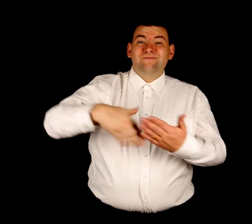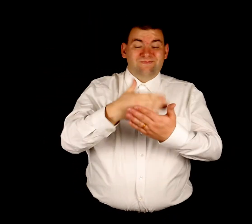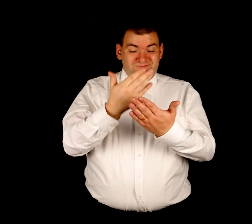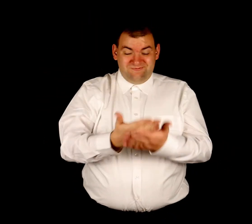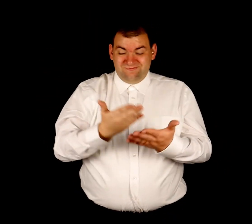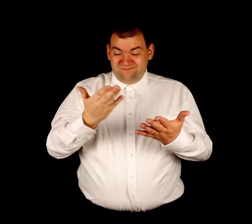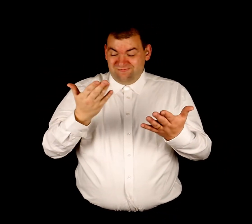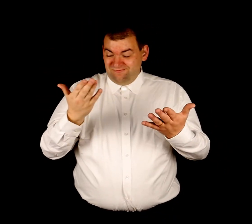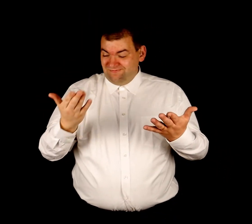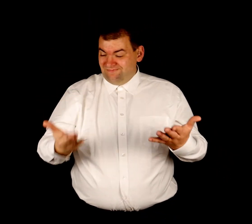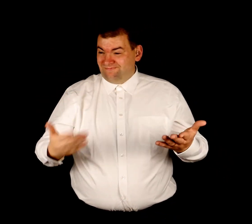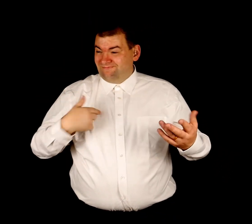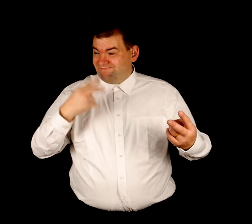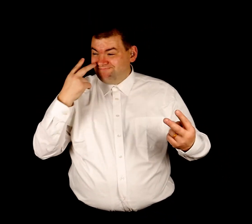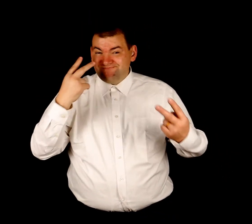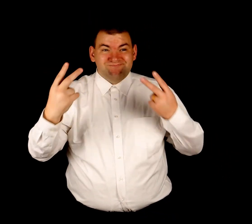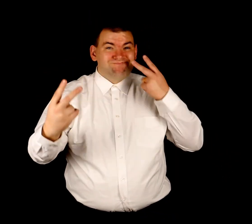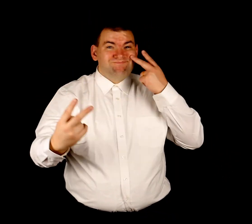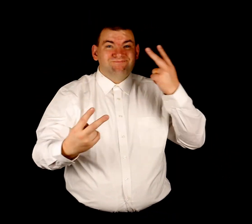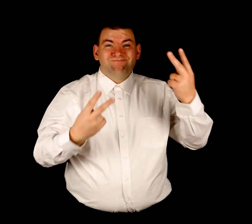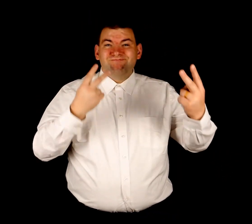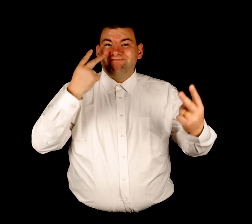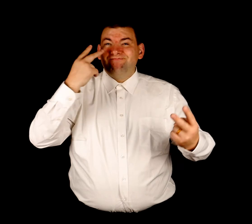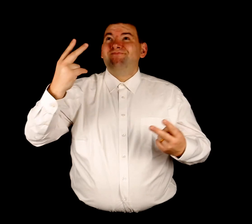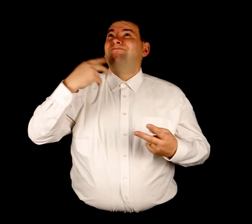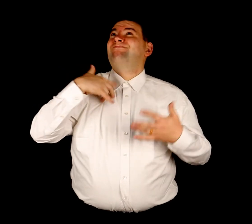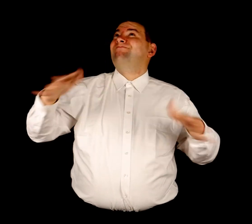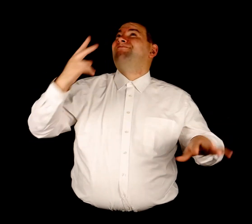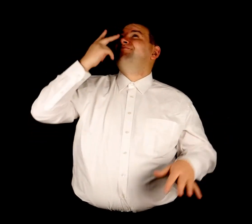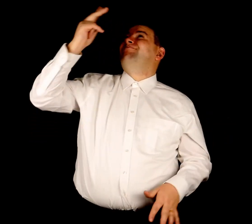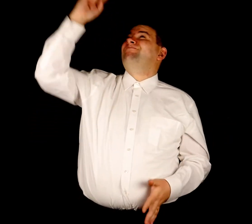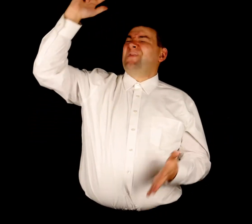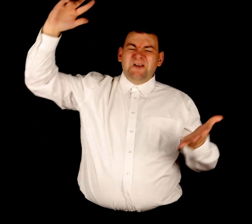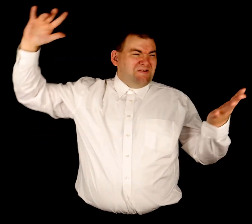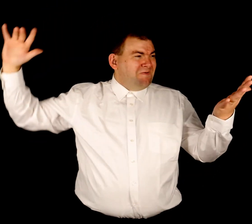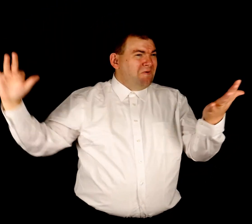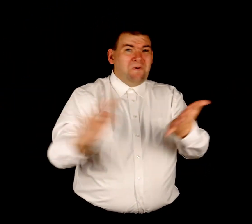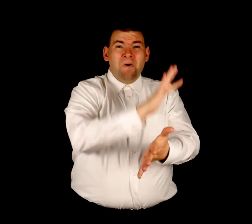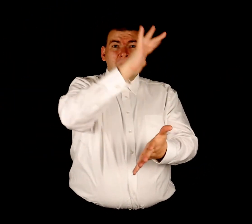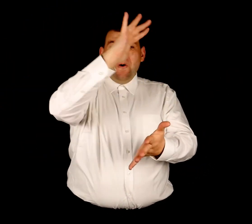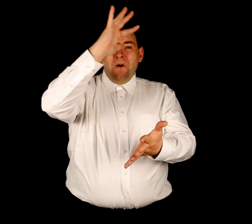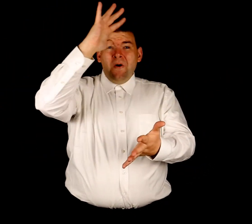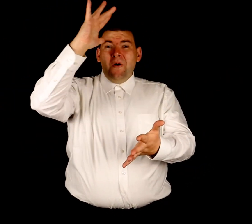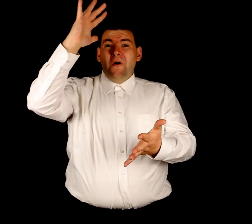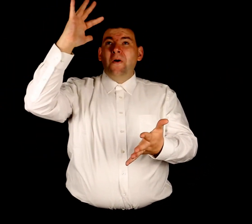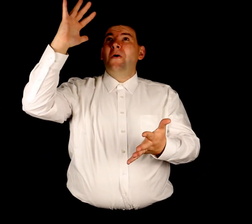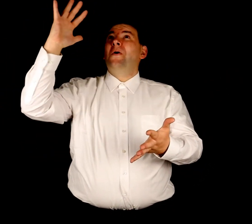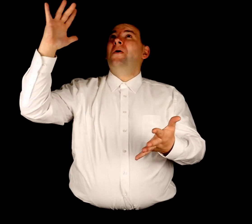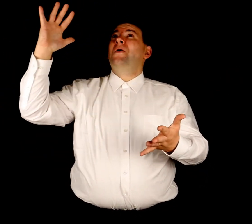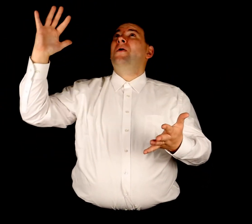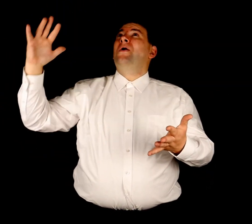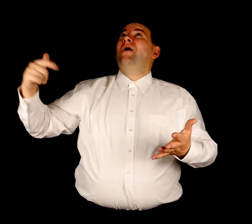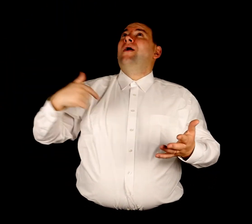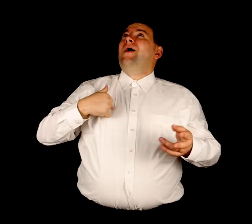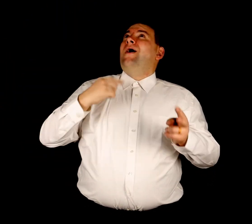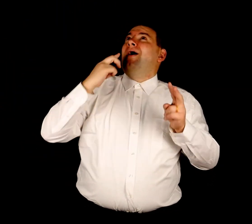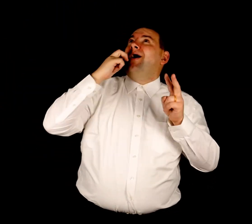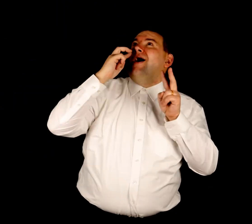times I've seen your glory And